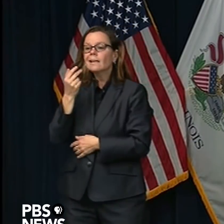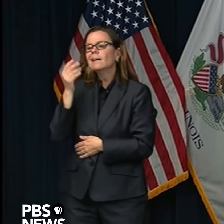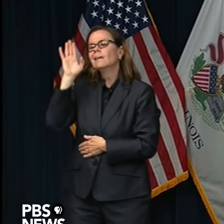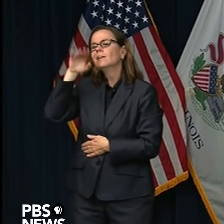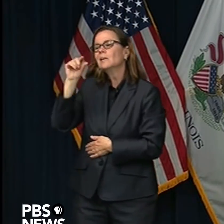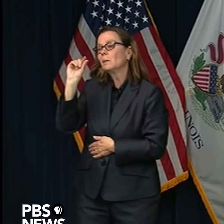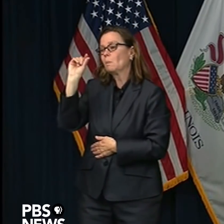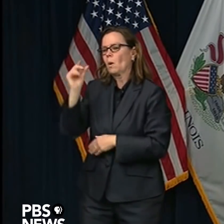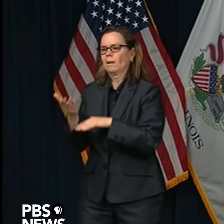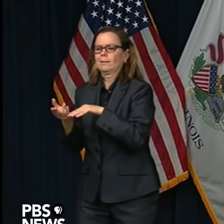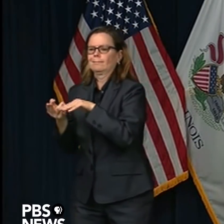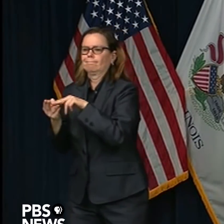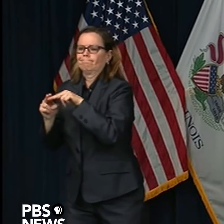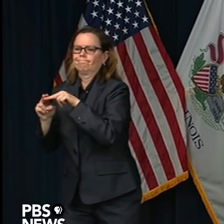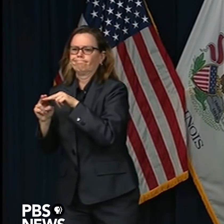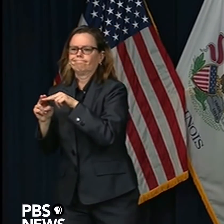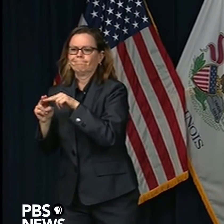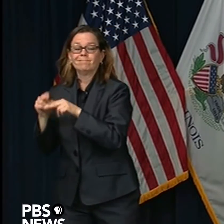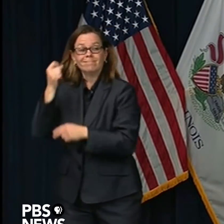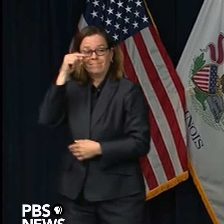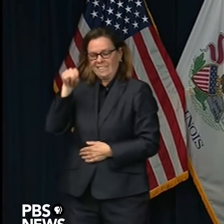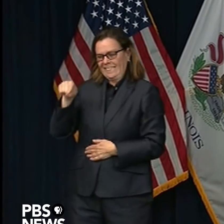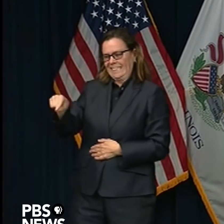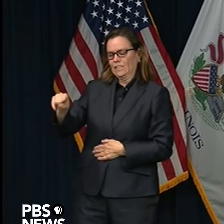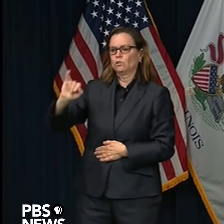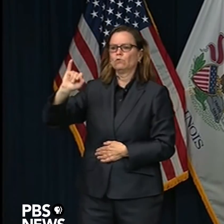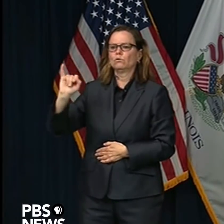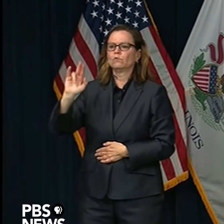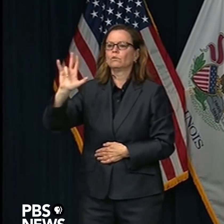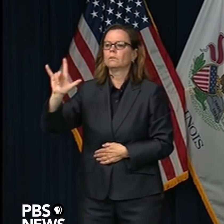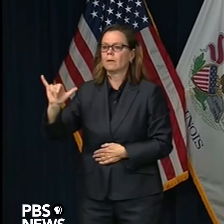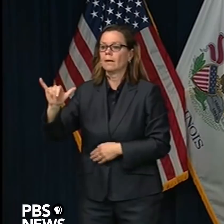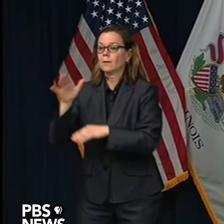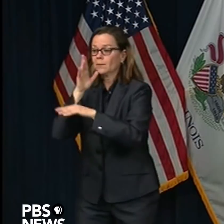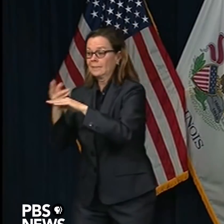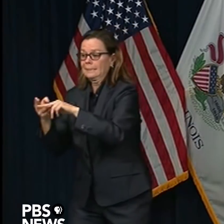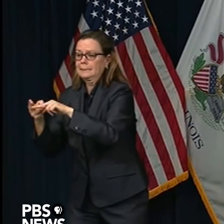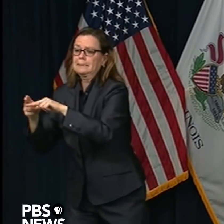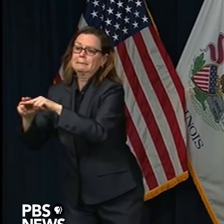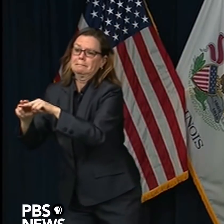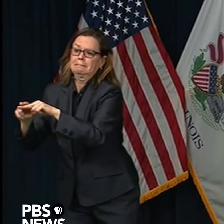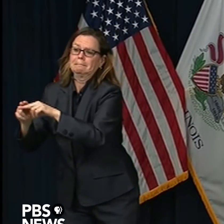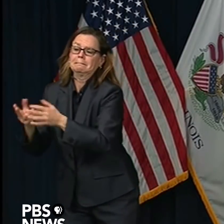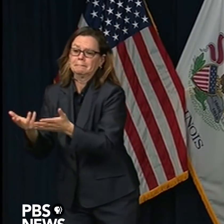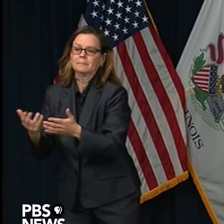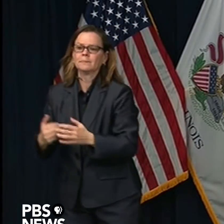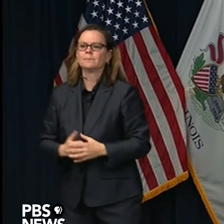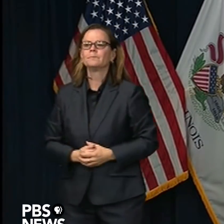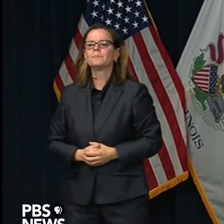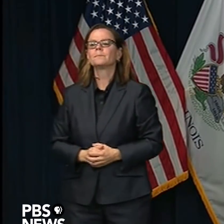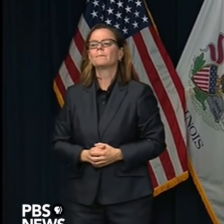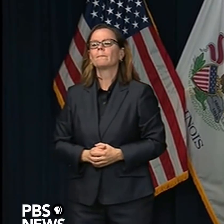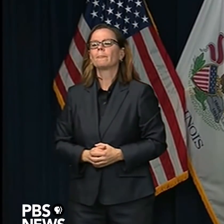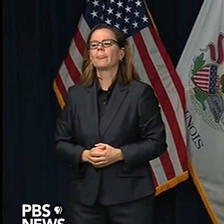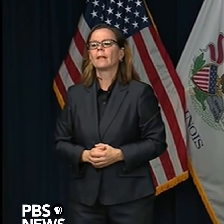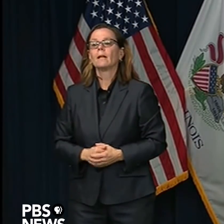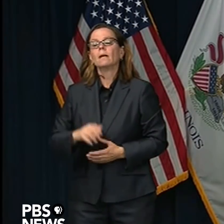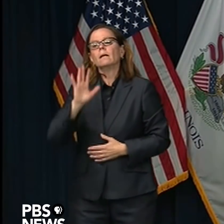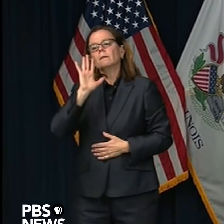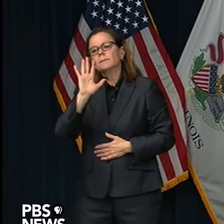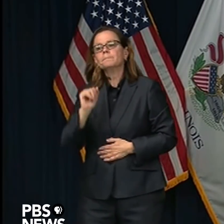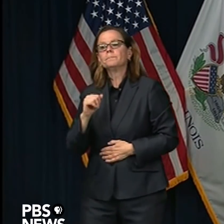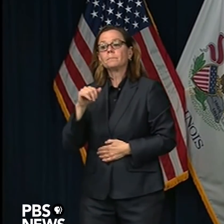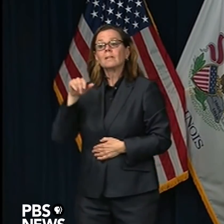small raise that's coming in July relative to, you know, the entire raise, which will happen over a six-year period. Okay.